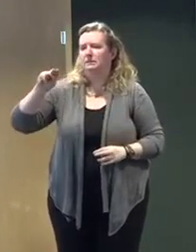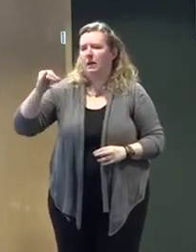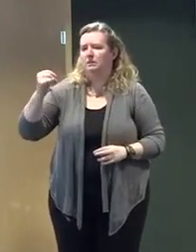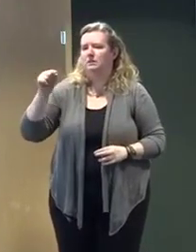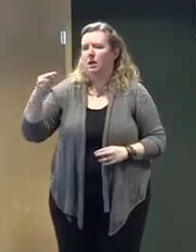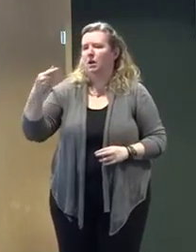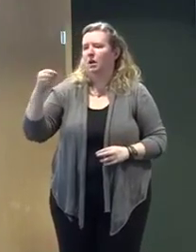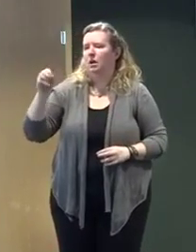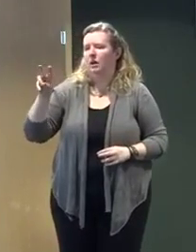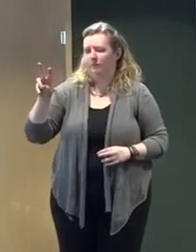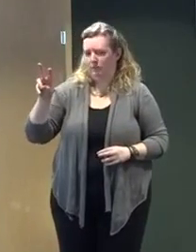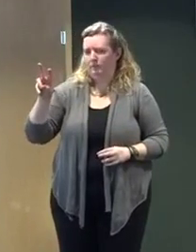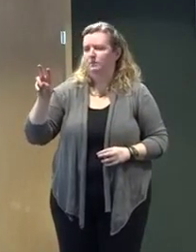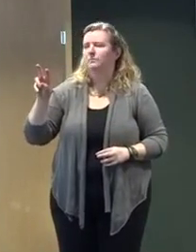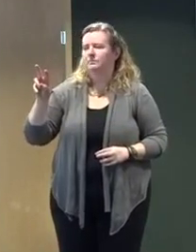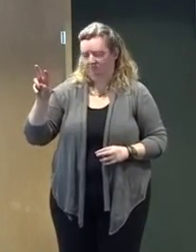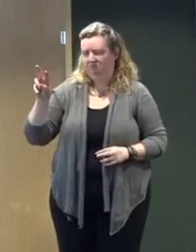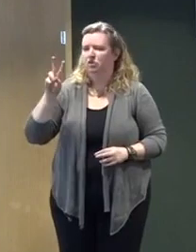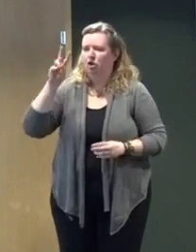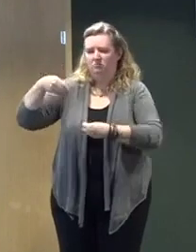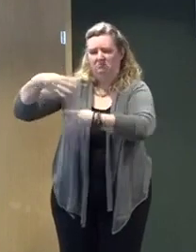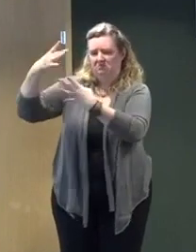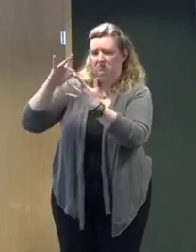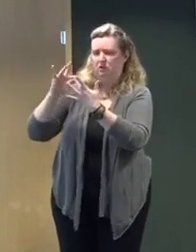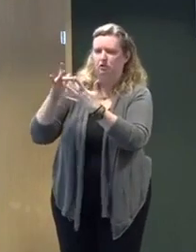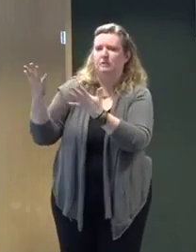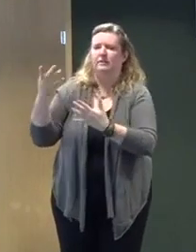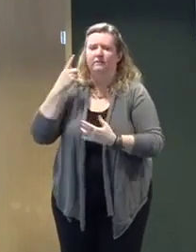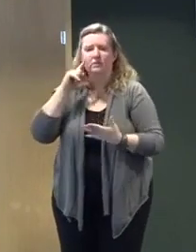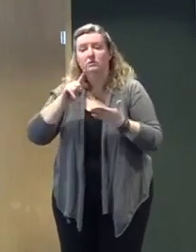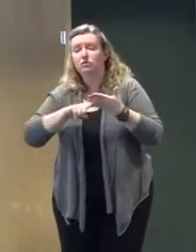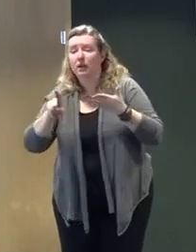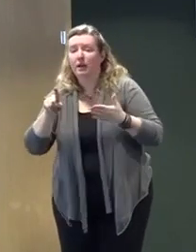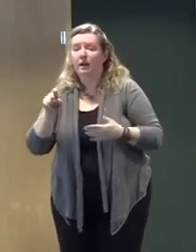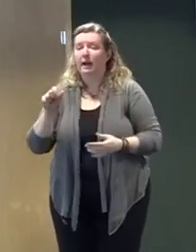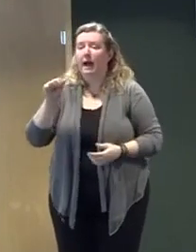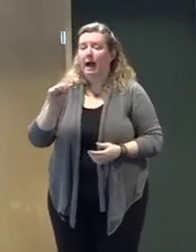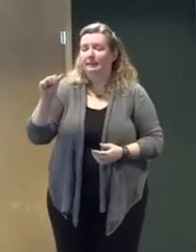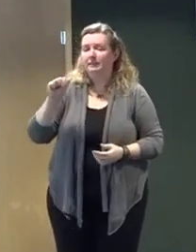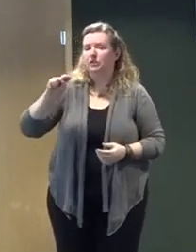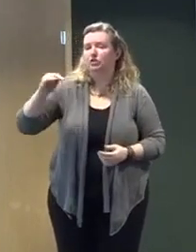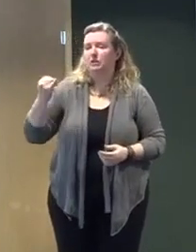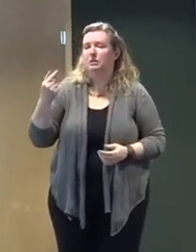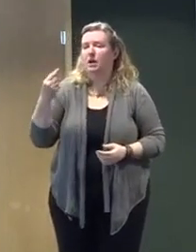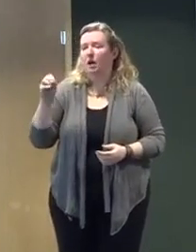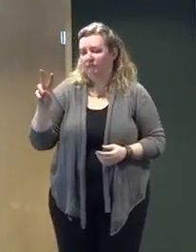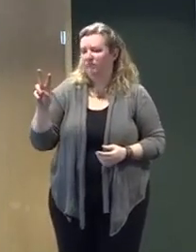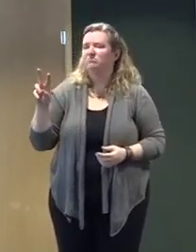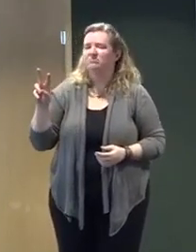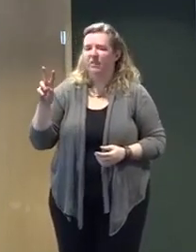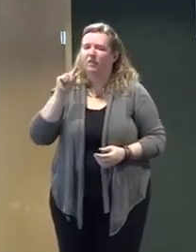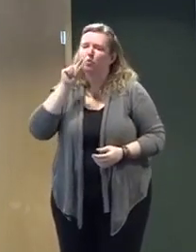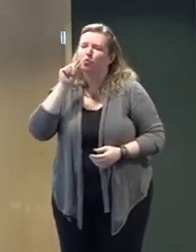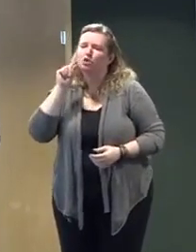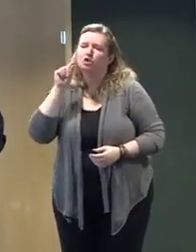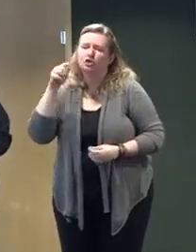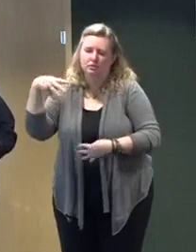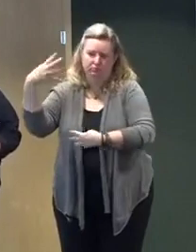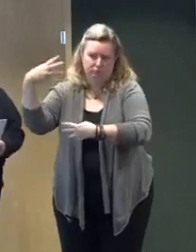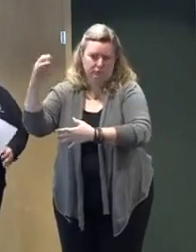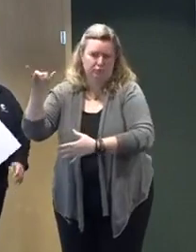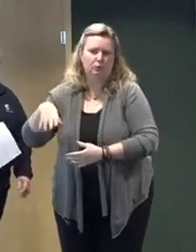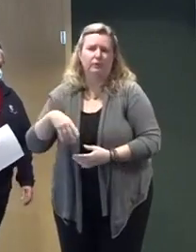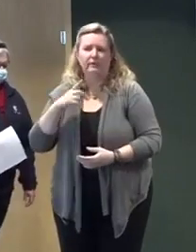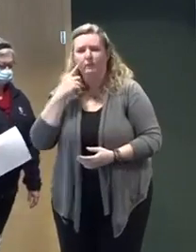our official state channels, including at njgov on Twitter. With that, please help me welcome the Commissioner of the Department of Transportation,